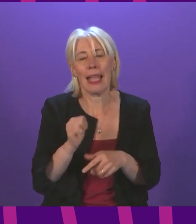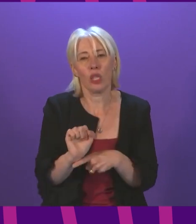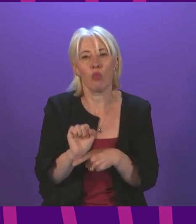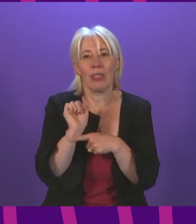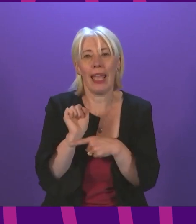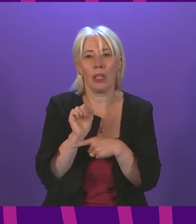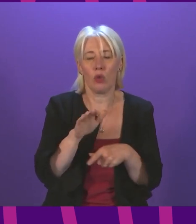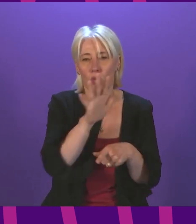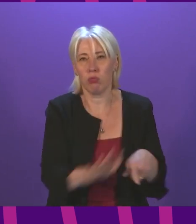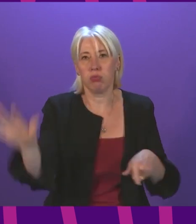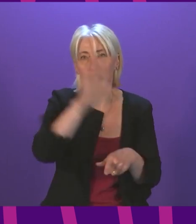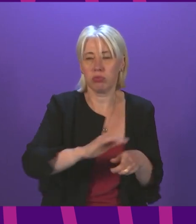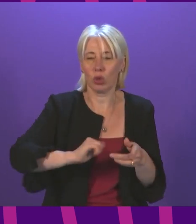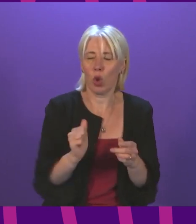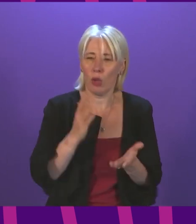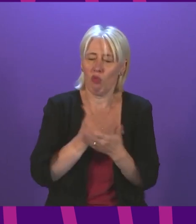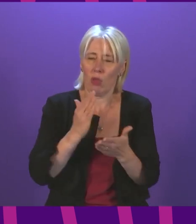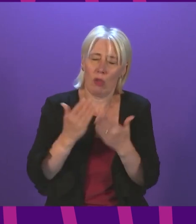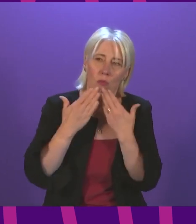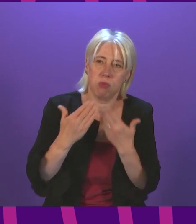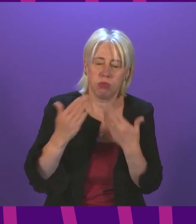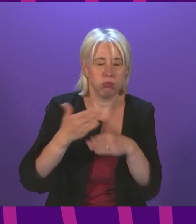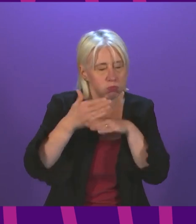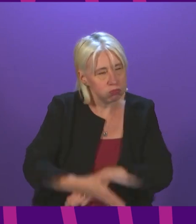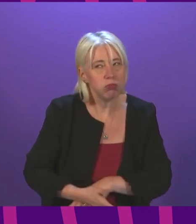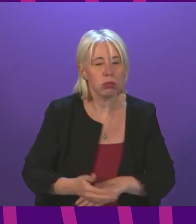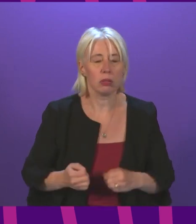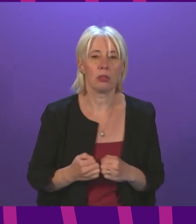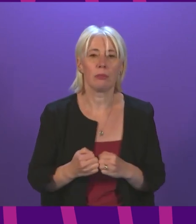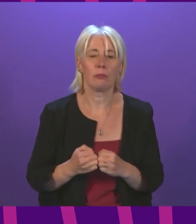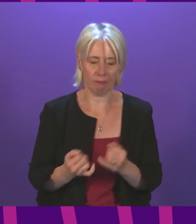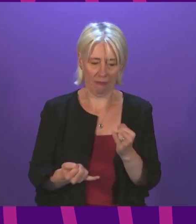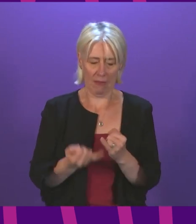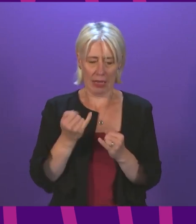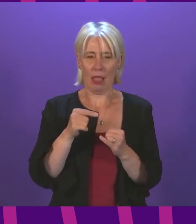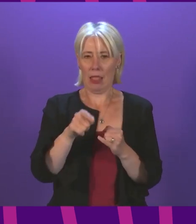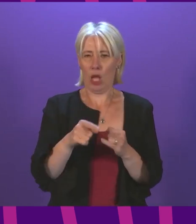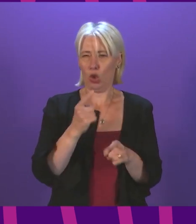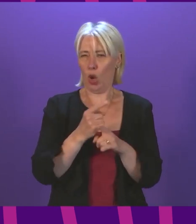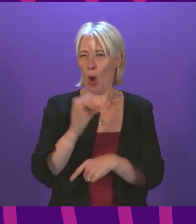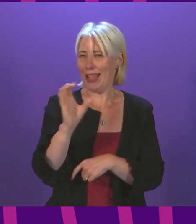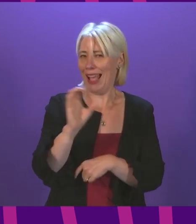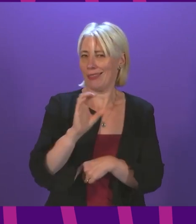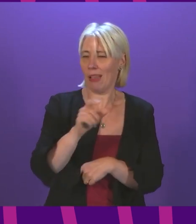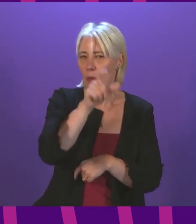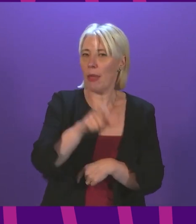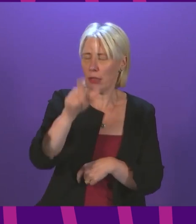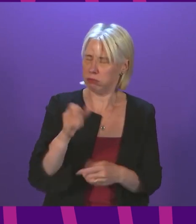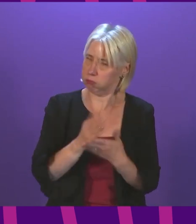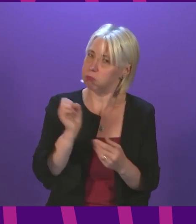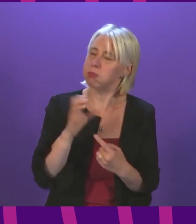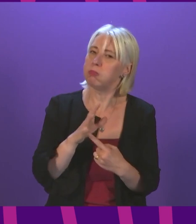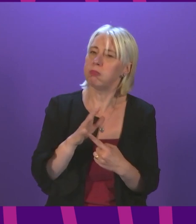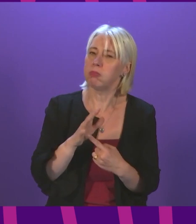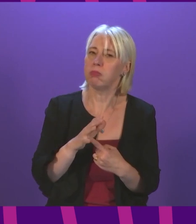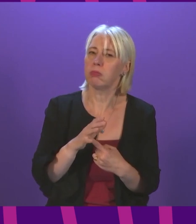a real service to people across Scotland and finally on cancer which is of vital importance